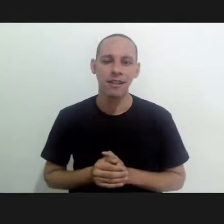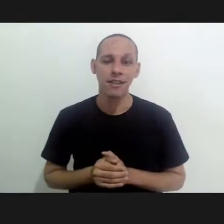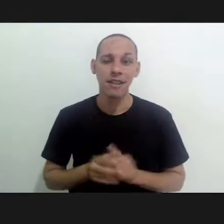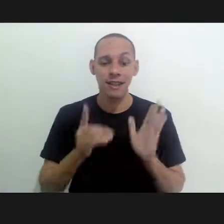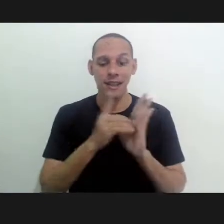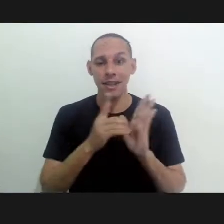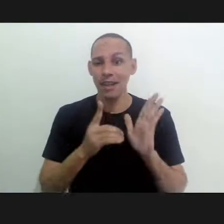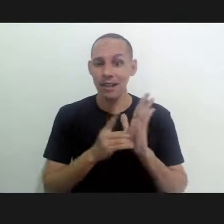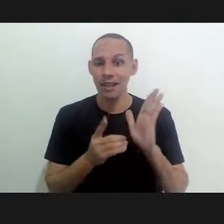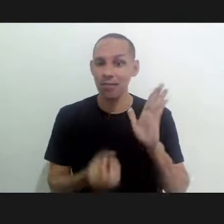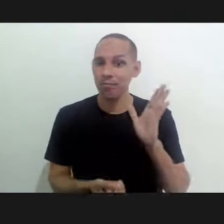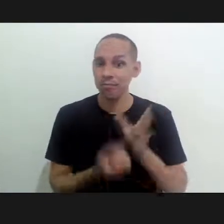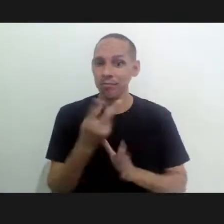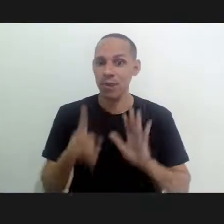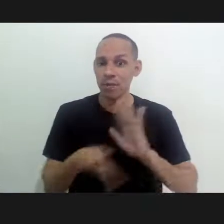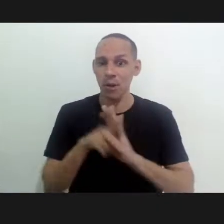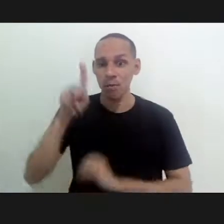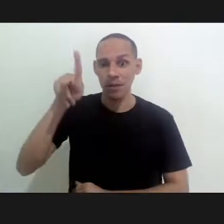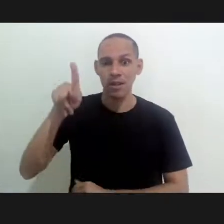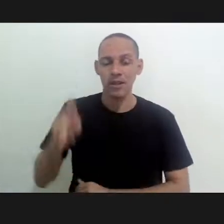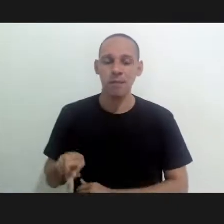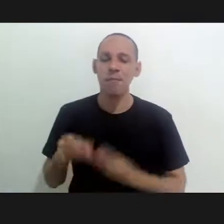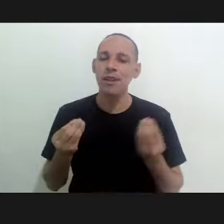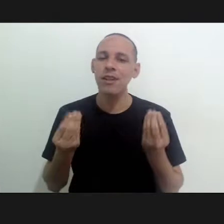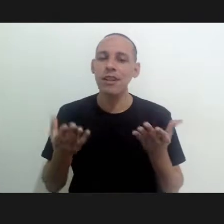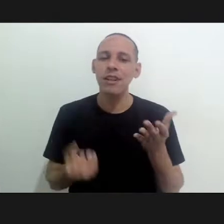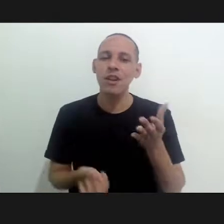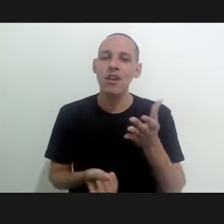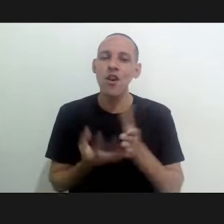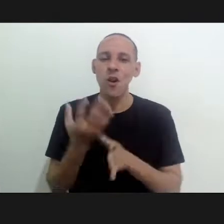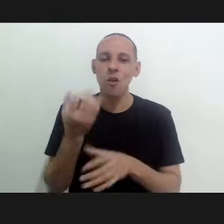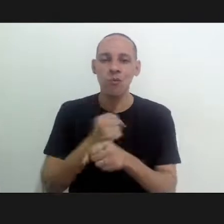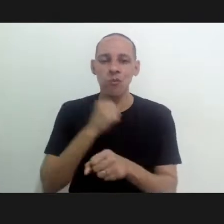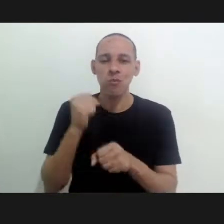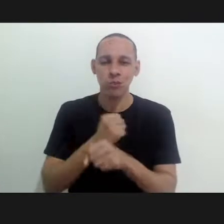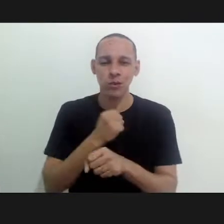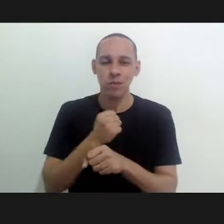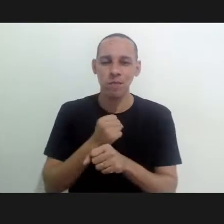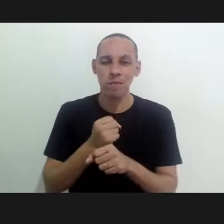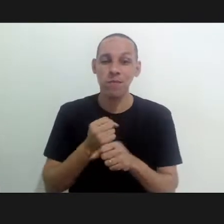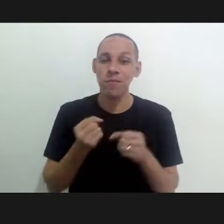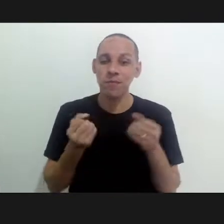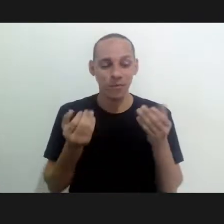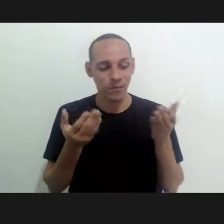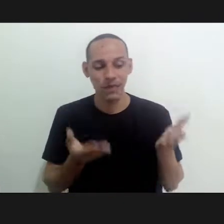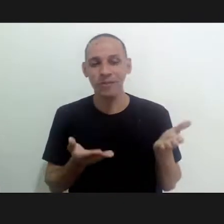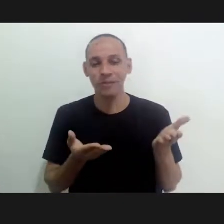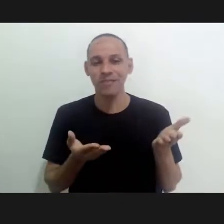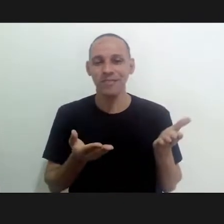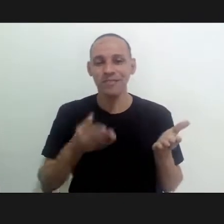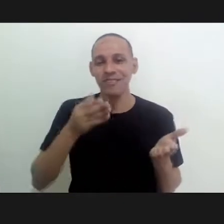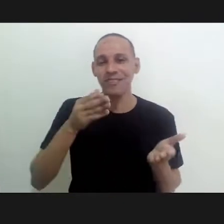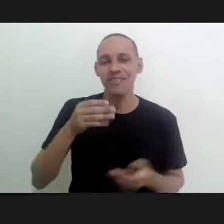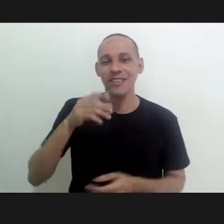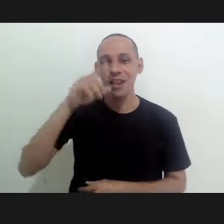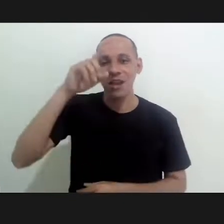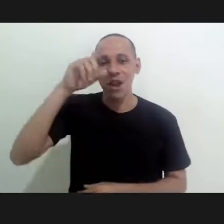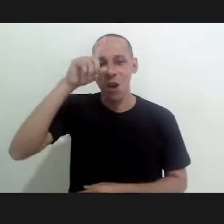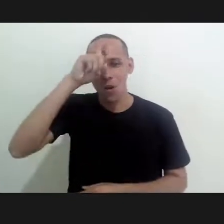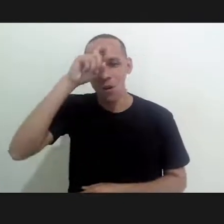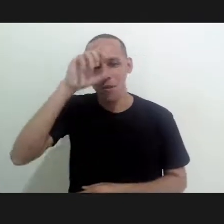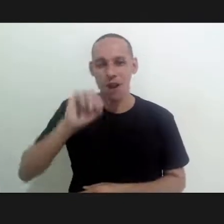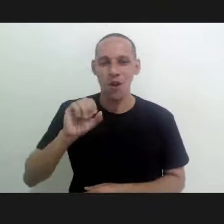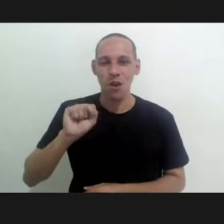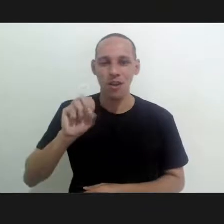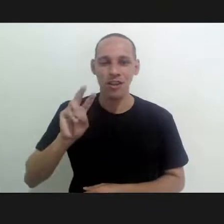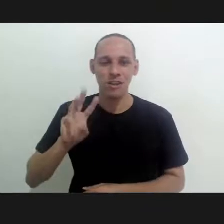a decree was issued by the president to build the at the